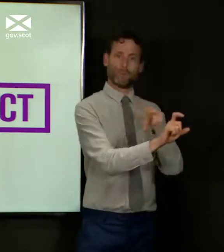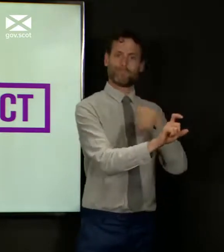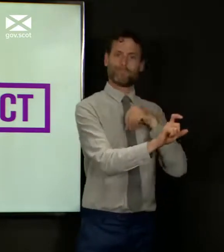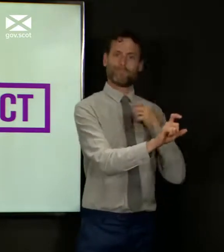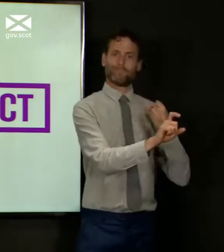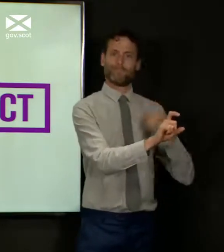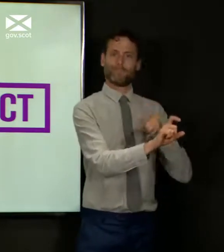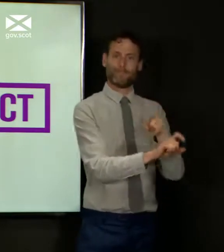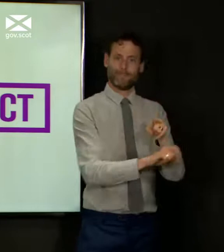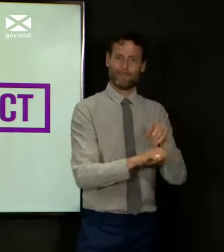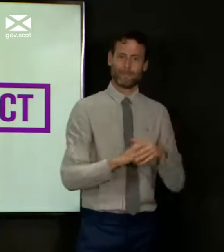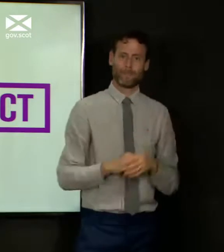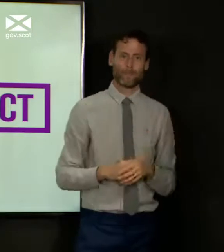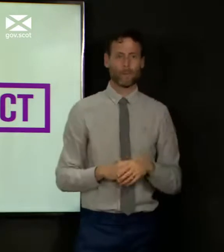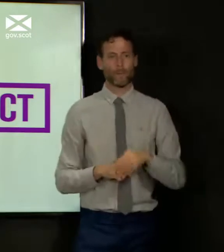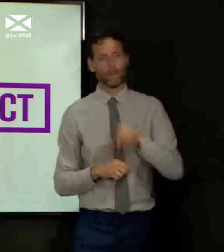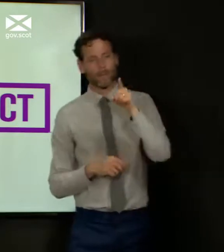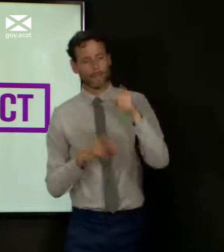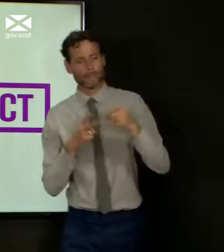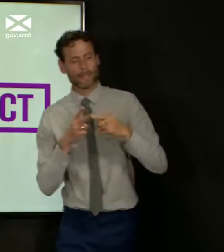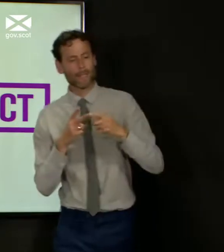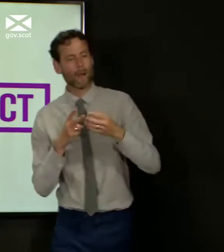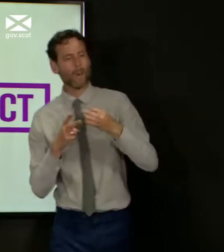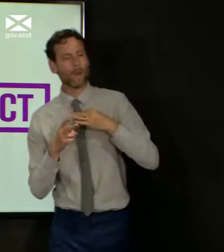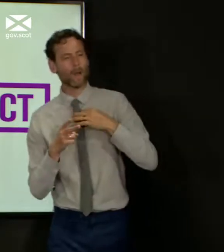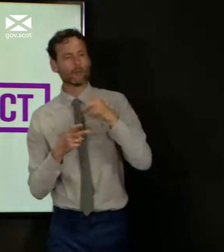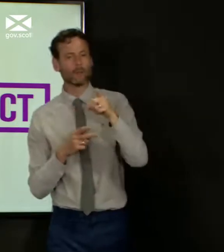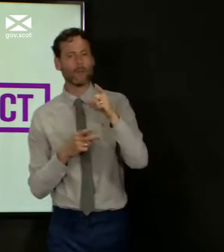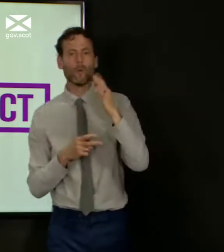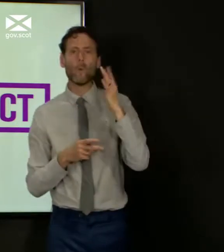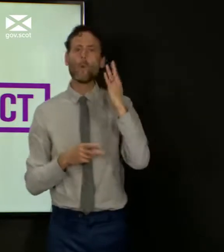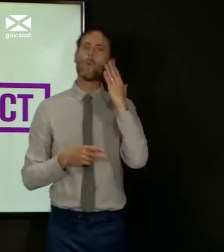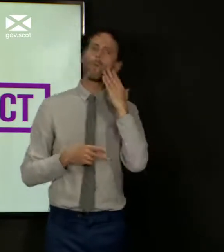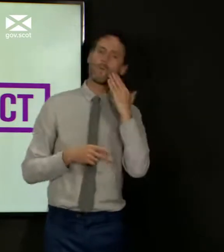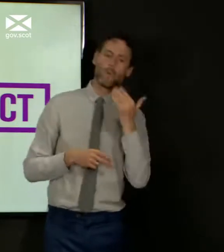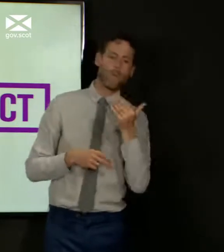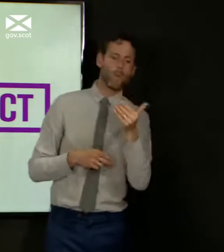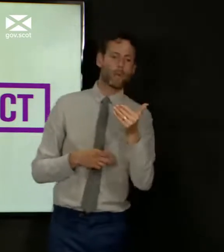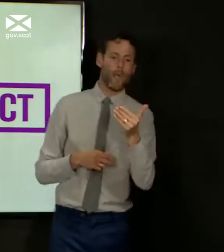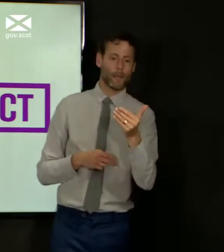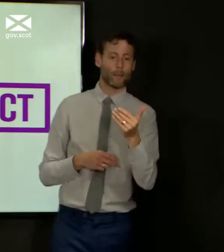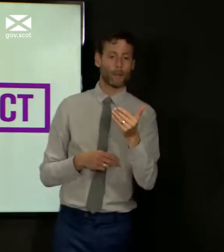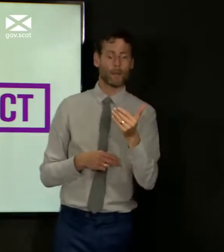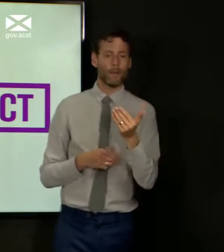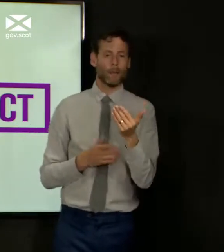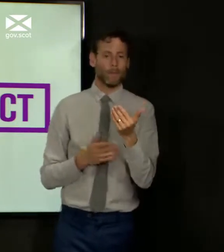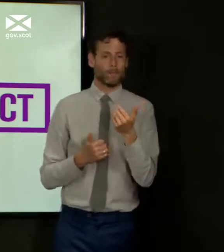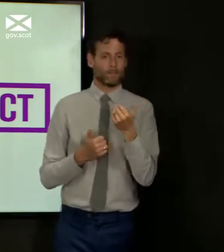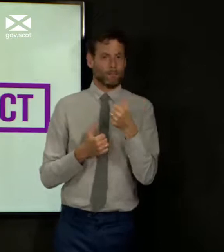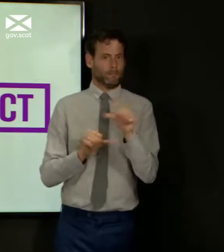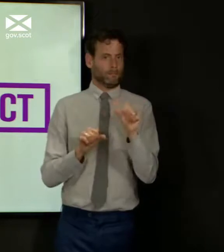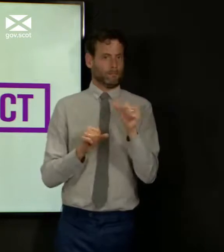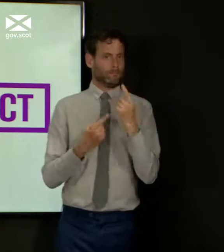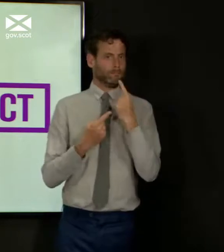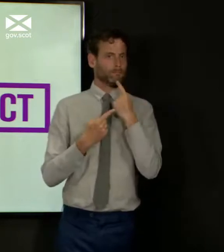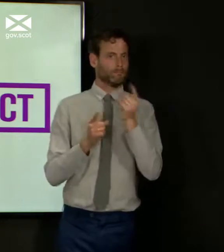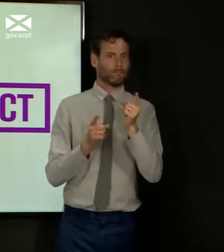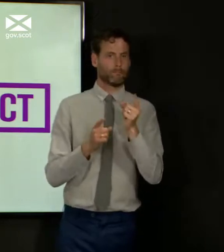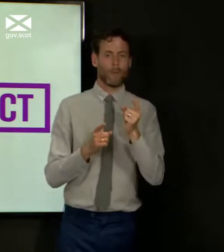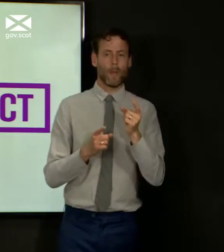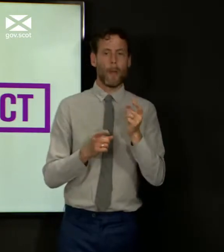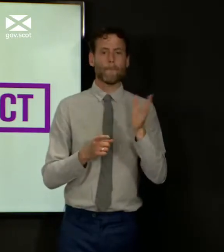In terms of your second question, which is when will we see what's going to happen in terms of